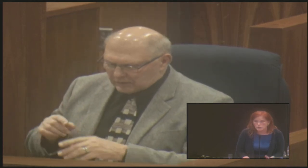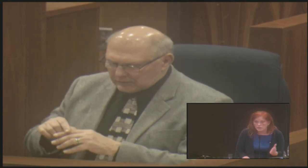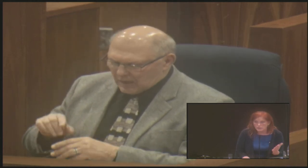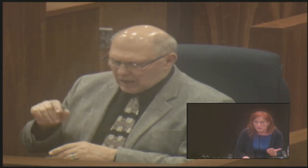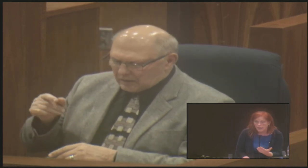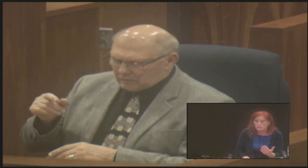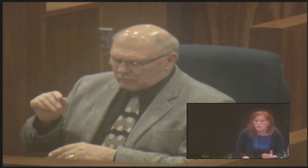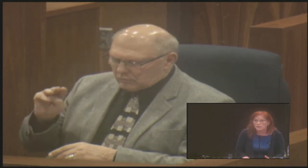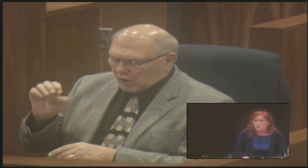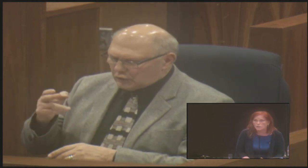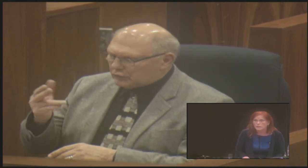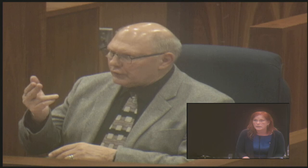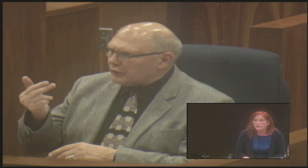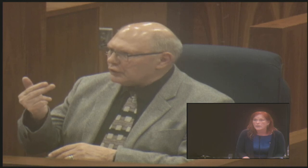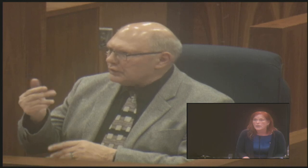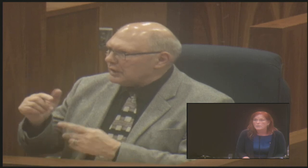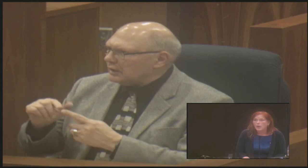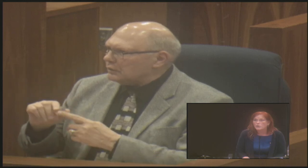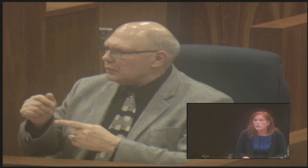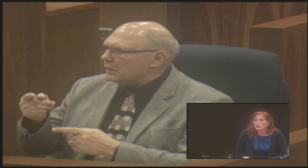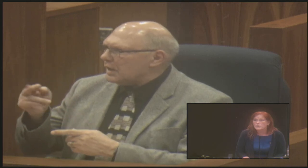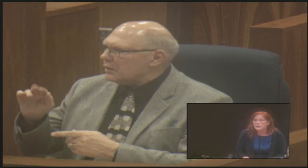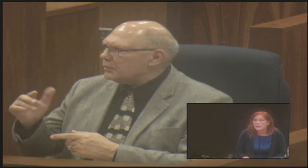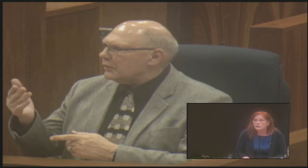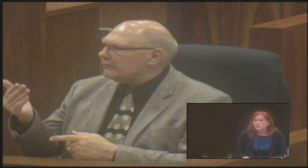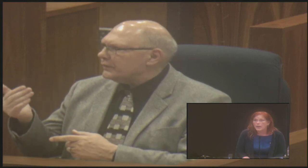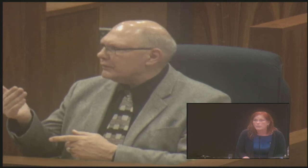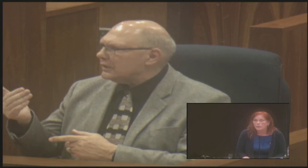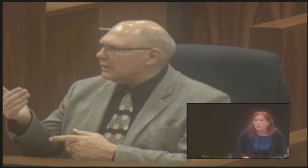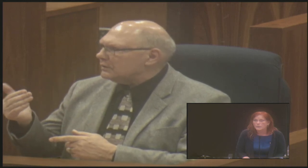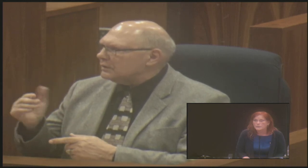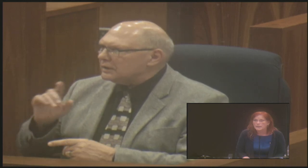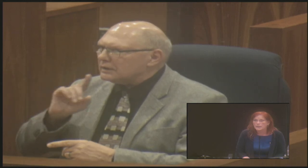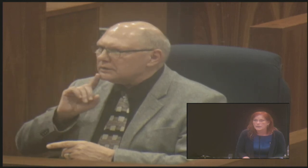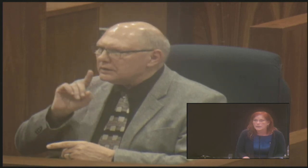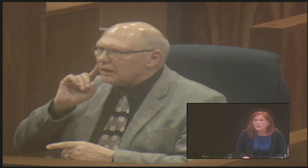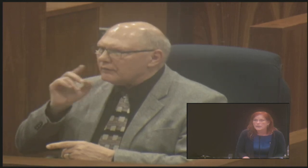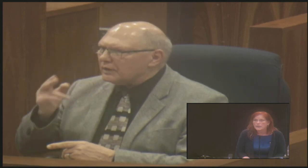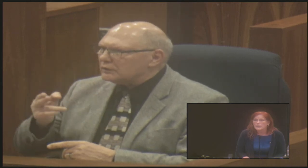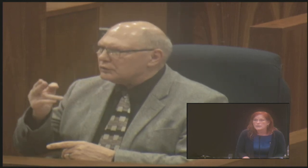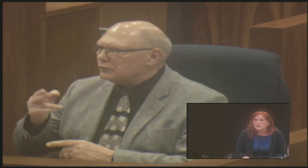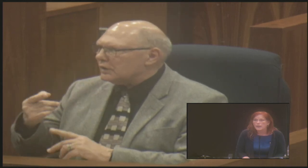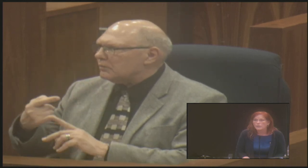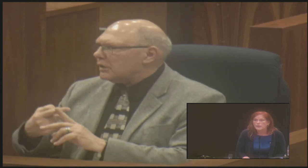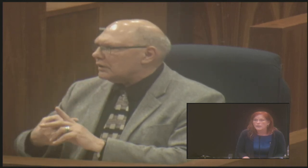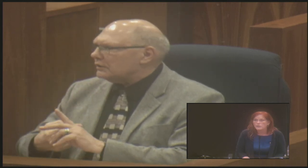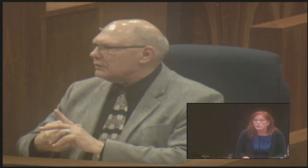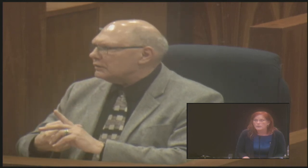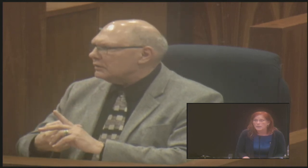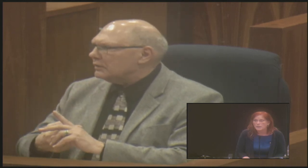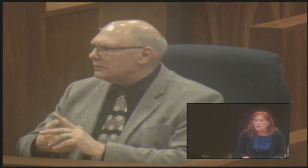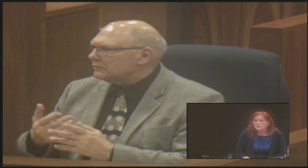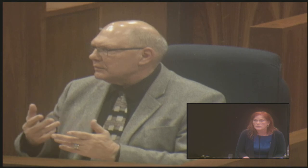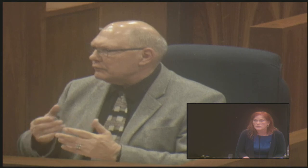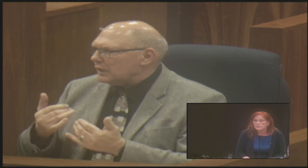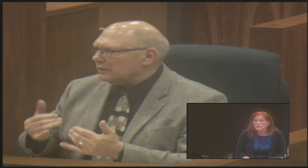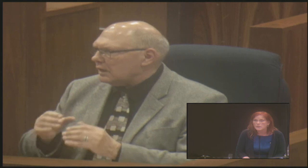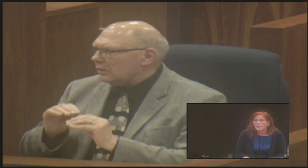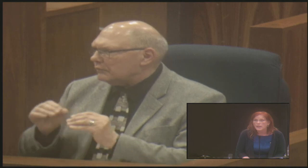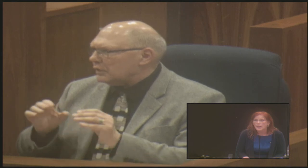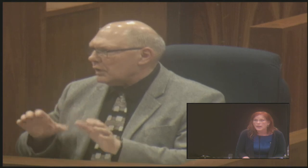like to watch the captions on the screen. March 13th to April 15th is Deaf History Month.